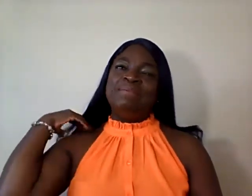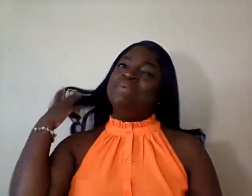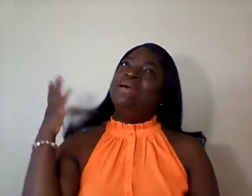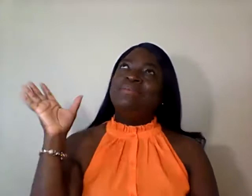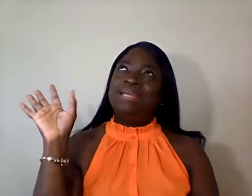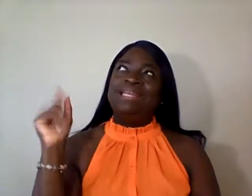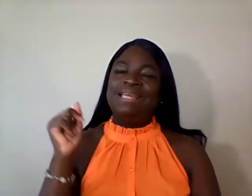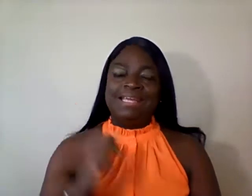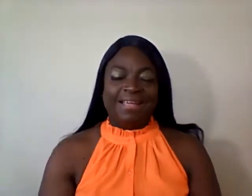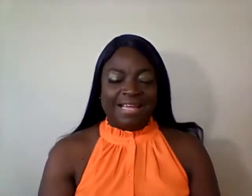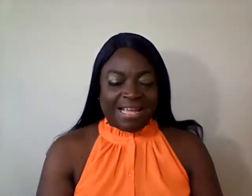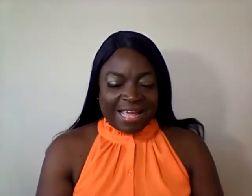married.